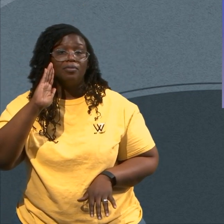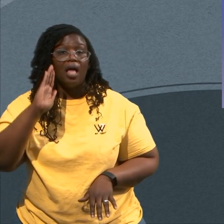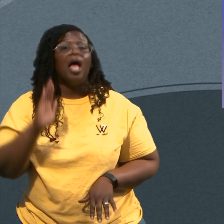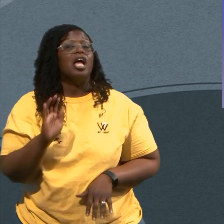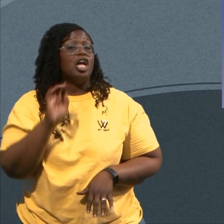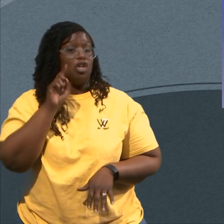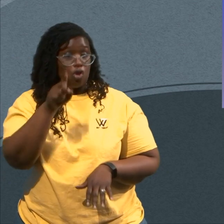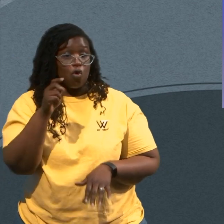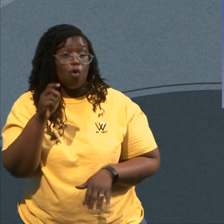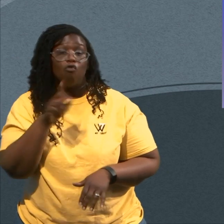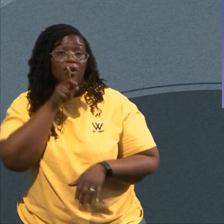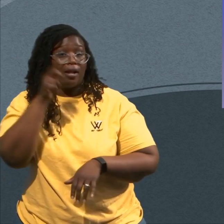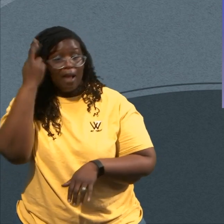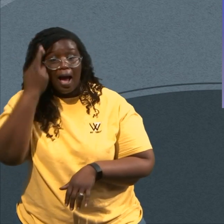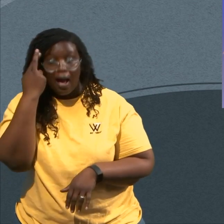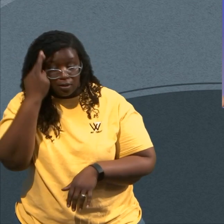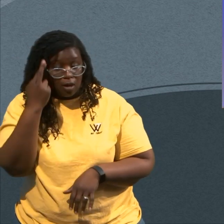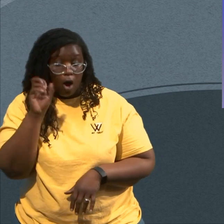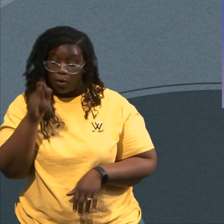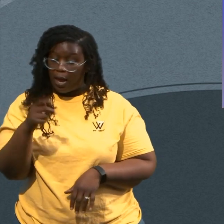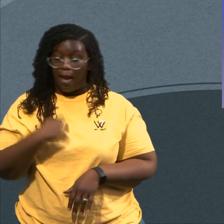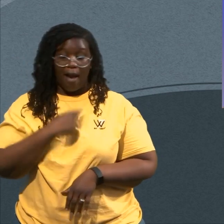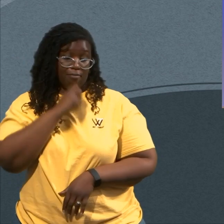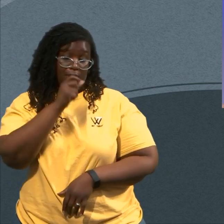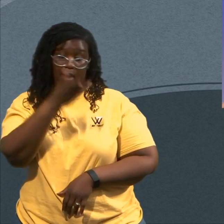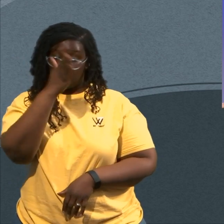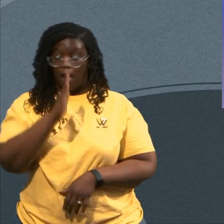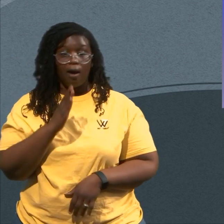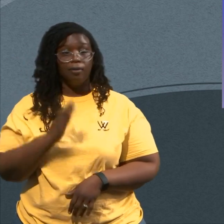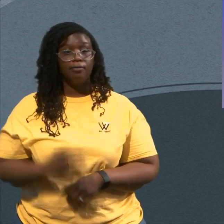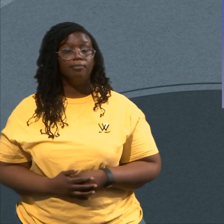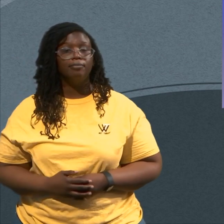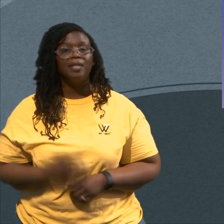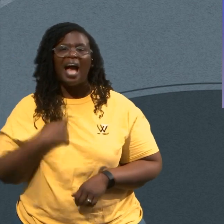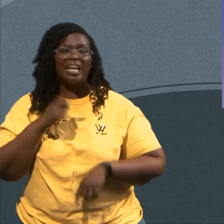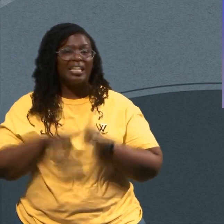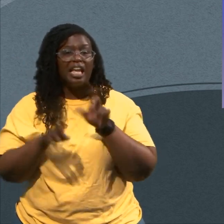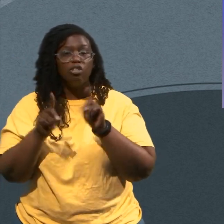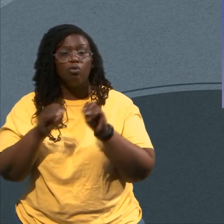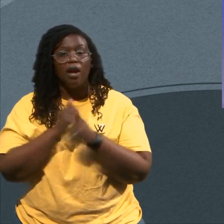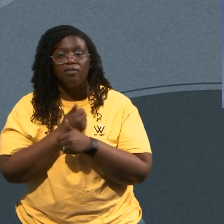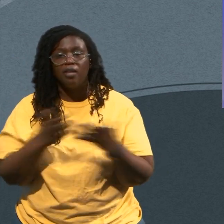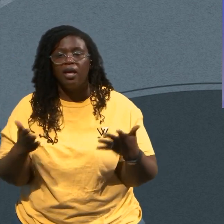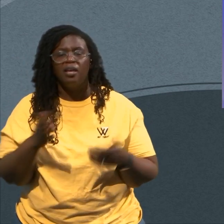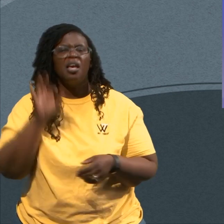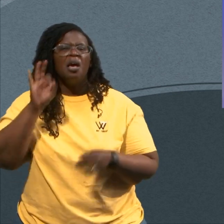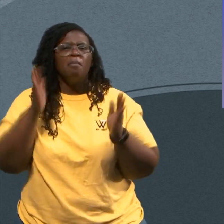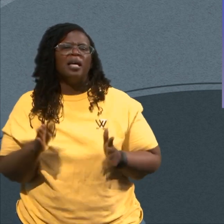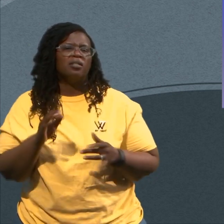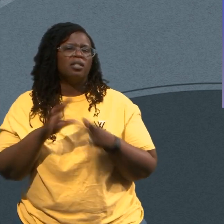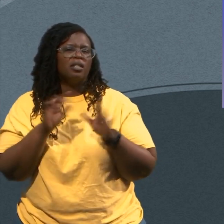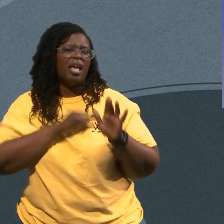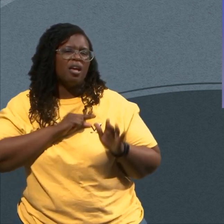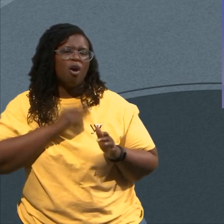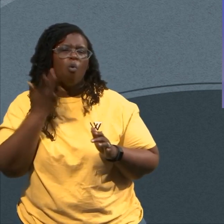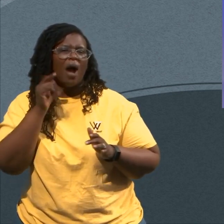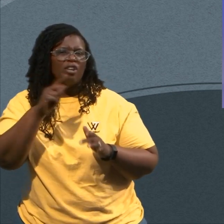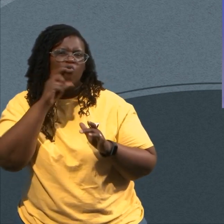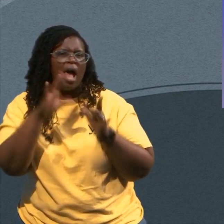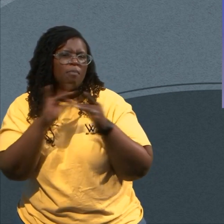Is Evidence That You Are Not God Pastor How Come You Don't Have Something To Say About Everything Because I'm Not God How